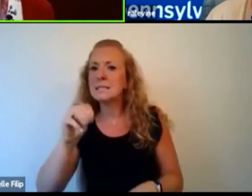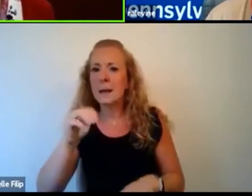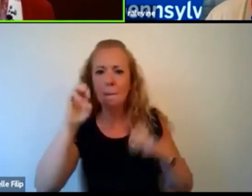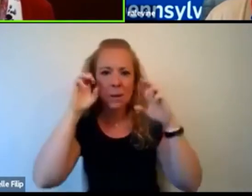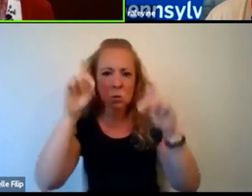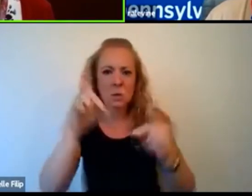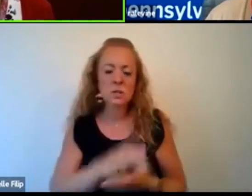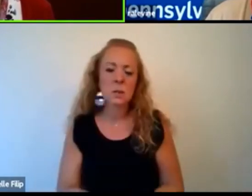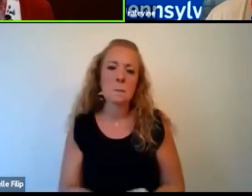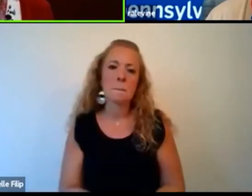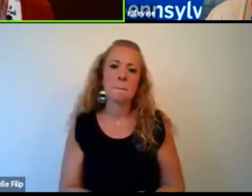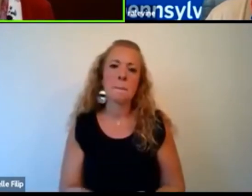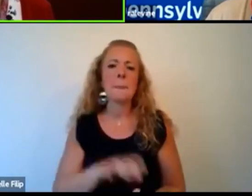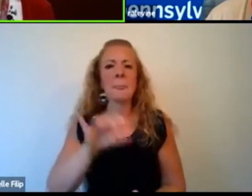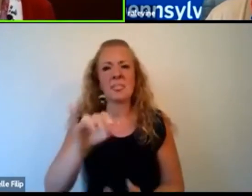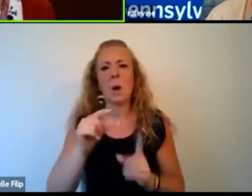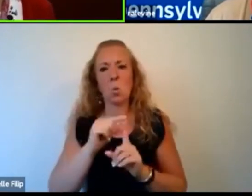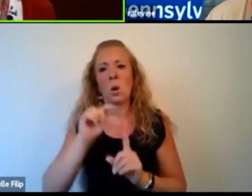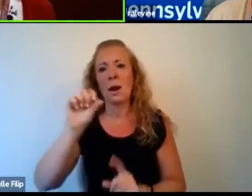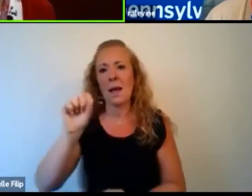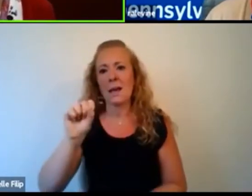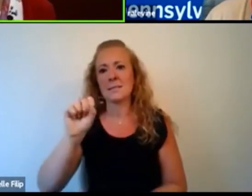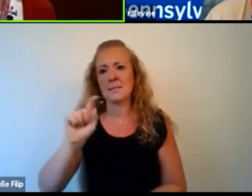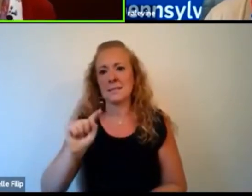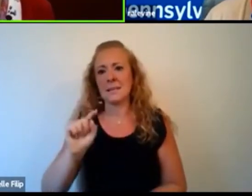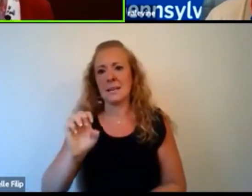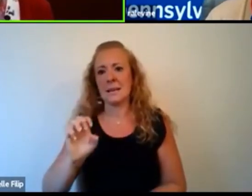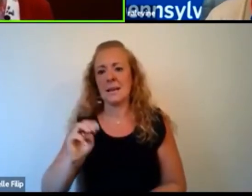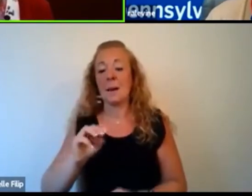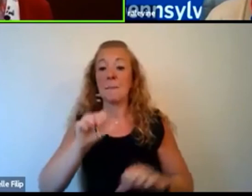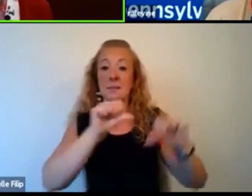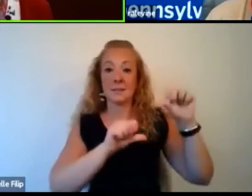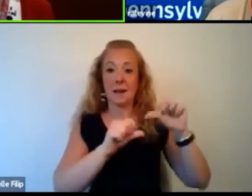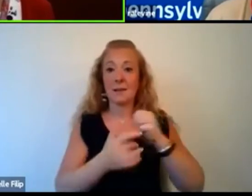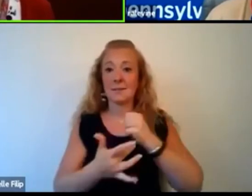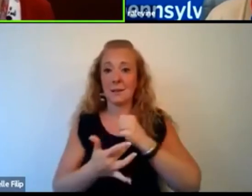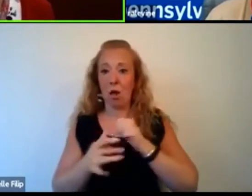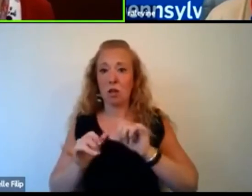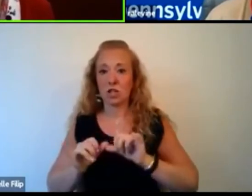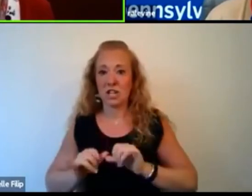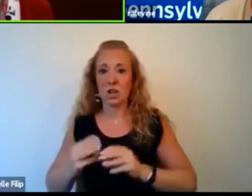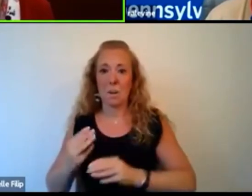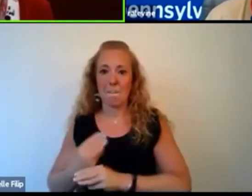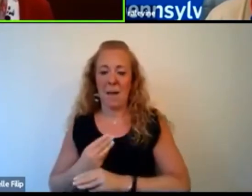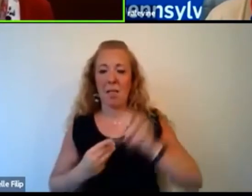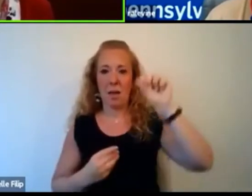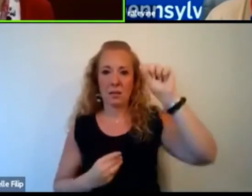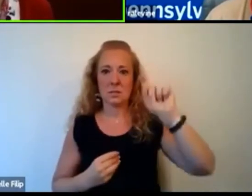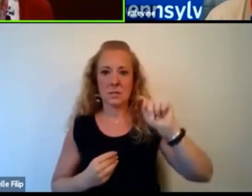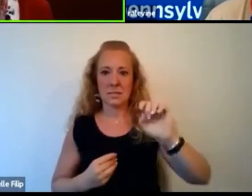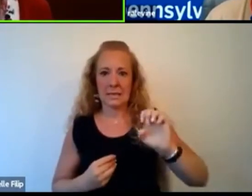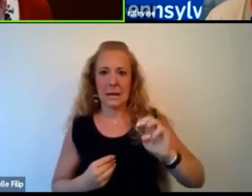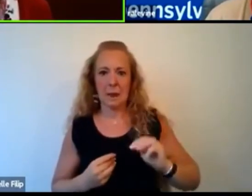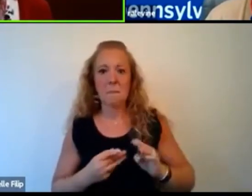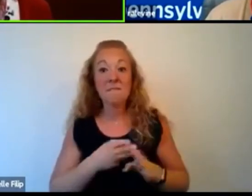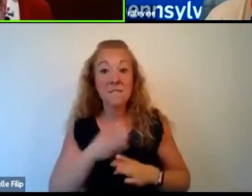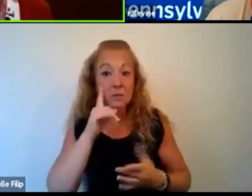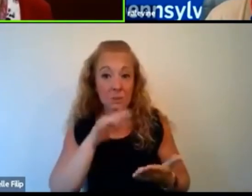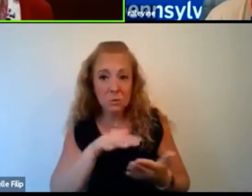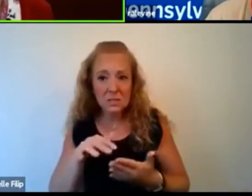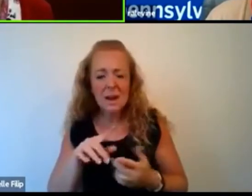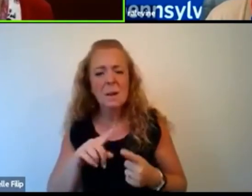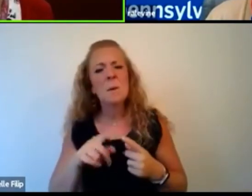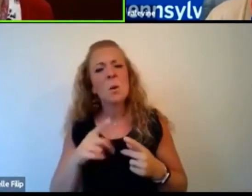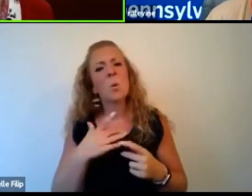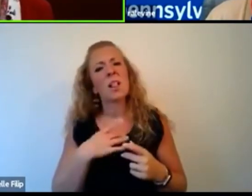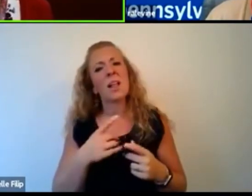that's that word STEM science, technology, engineering, math, and you take that literally and those are fields of study, but we like to talk about